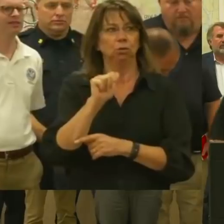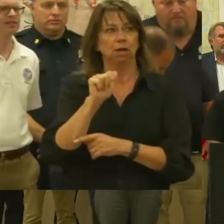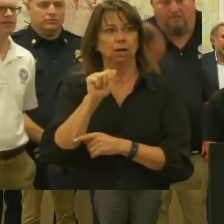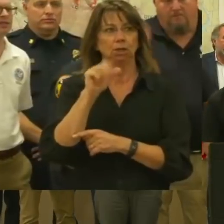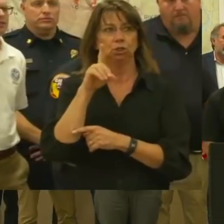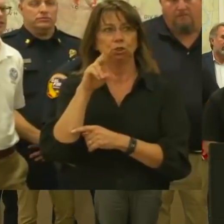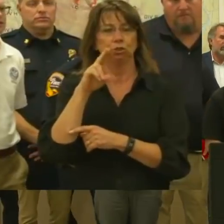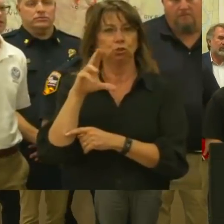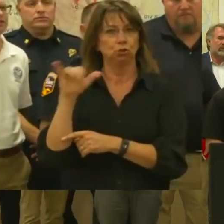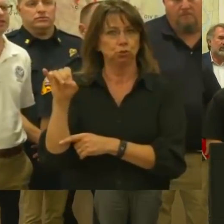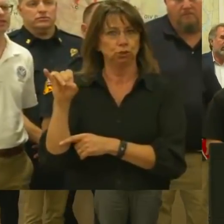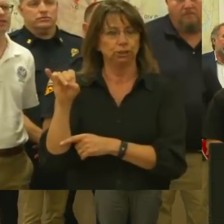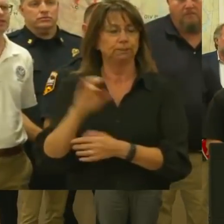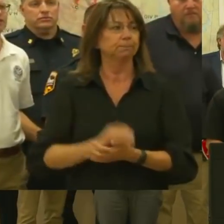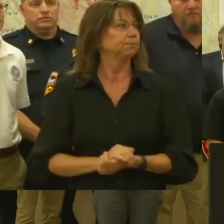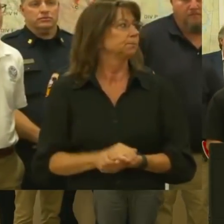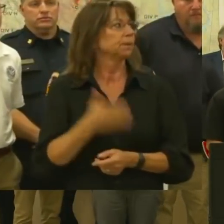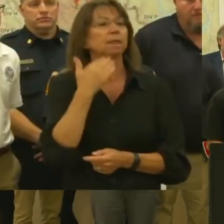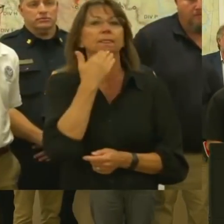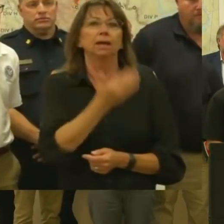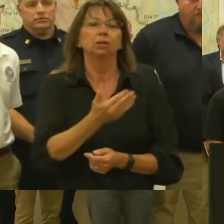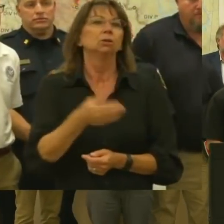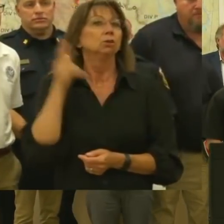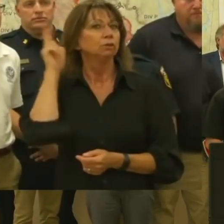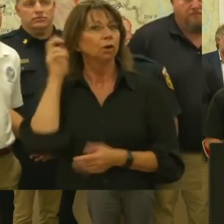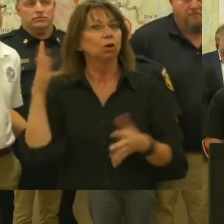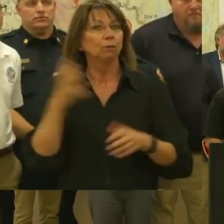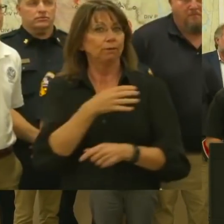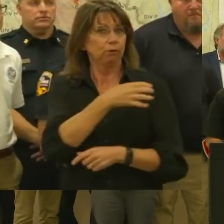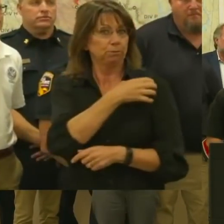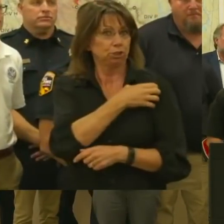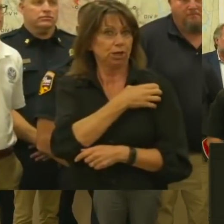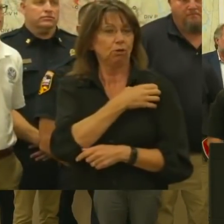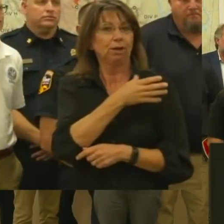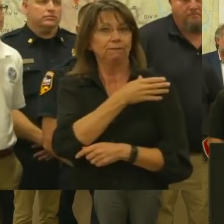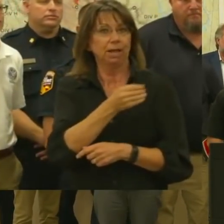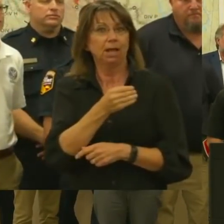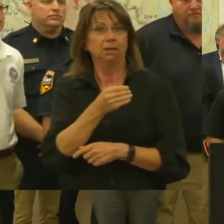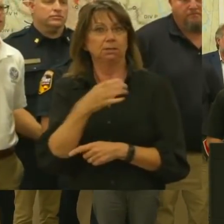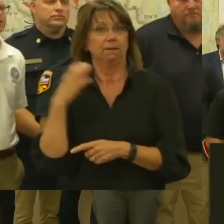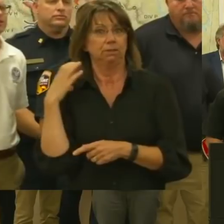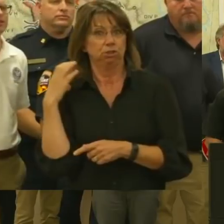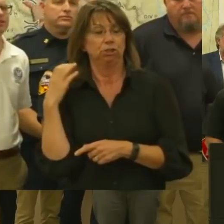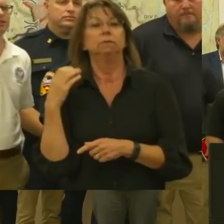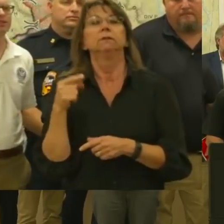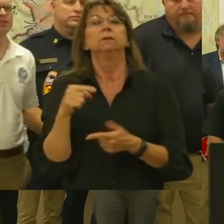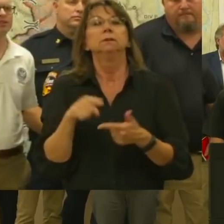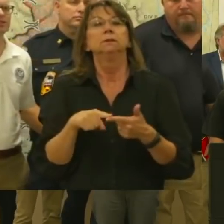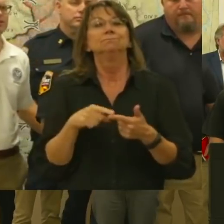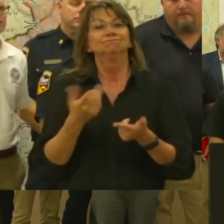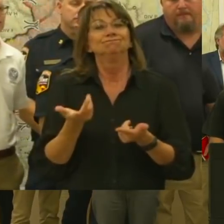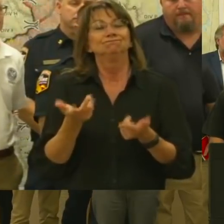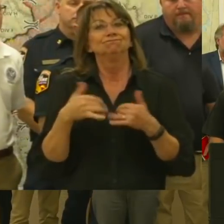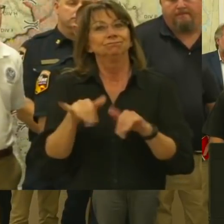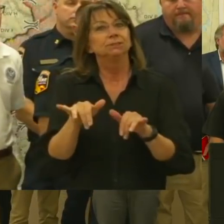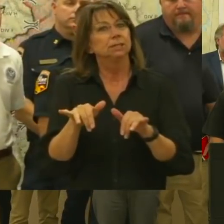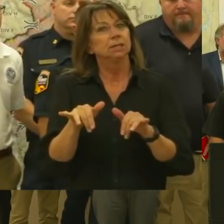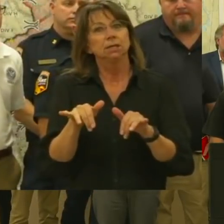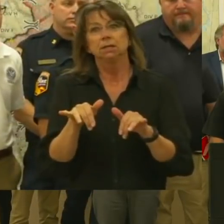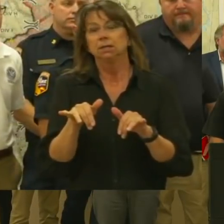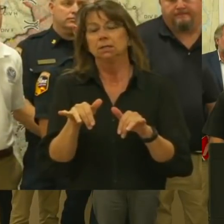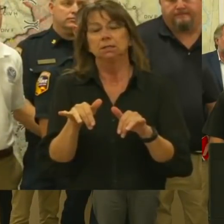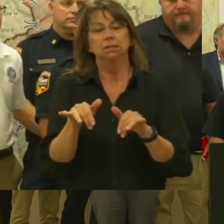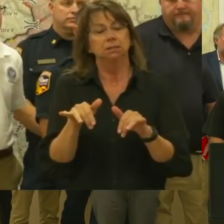Thanks, Chief Pemlott. Well, you've heard it from both Sheriff Pesenko and Chief Pemlott. But we are still in this very